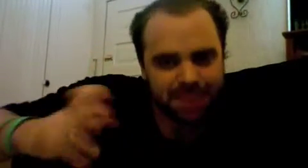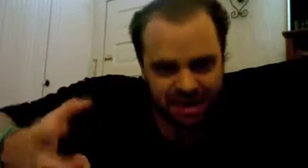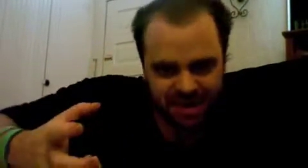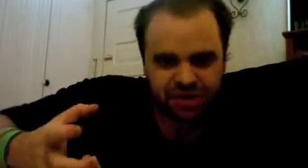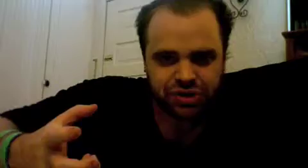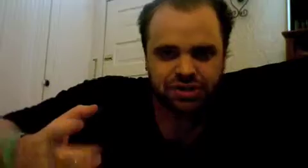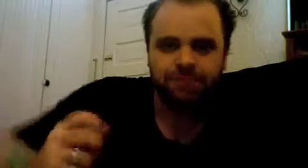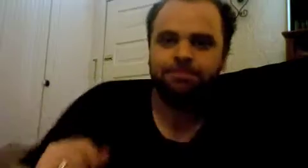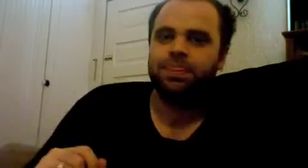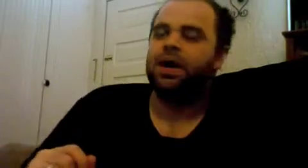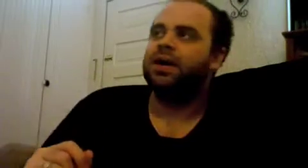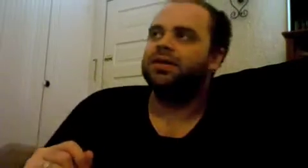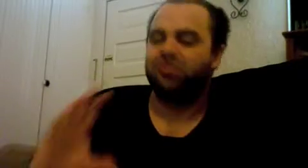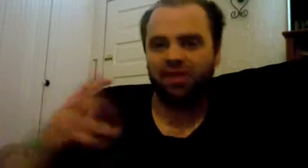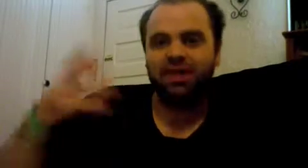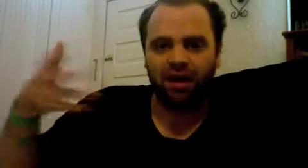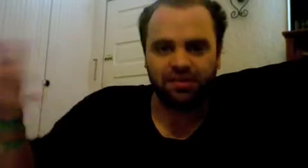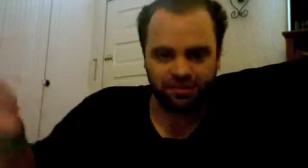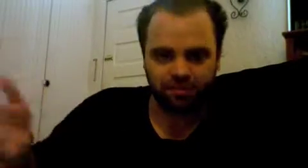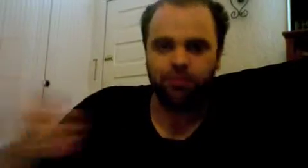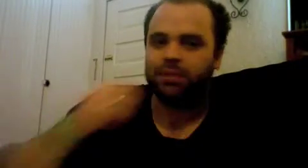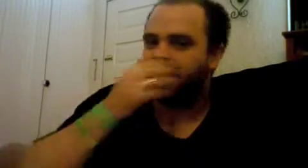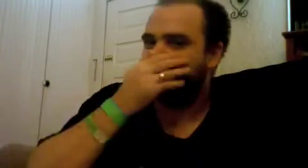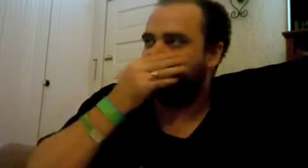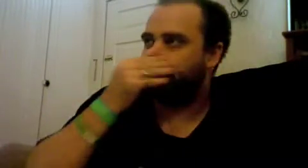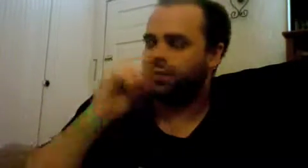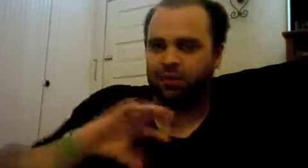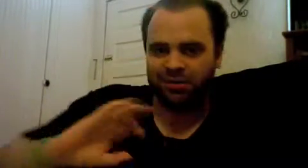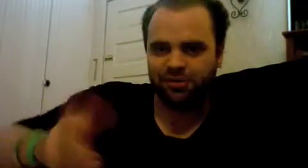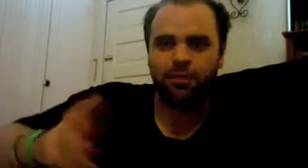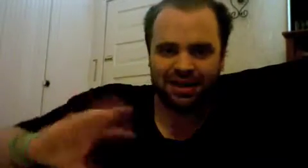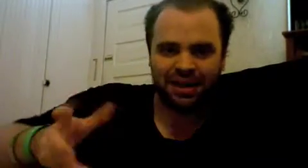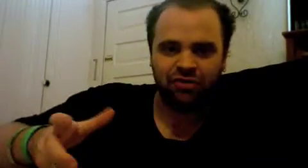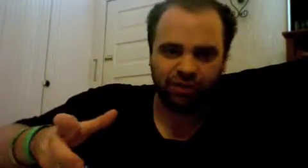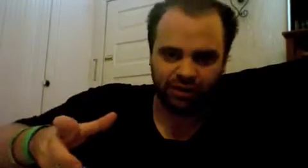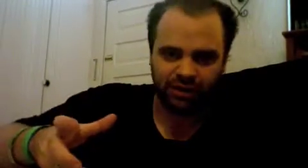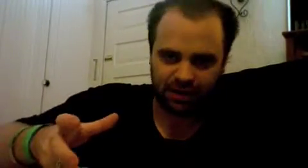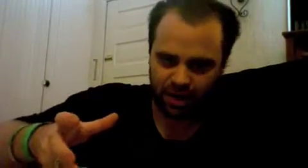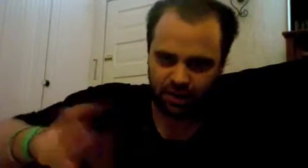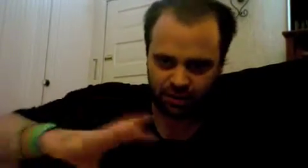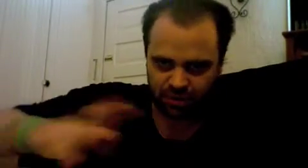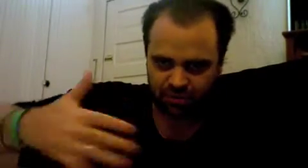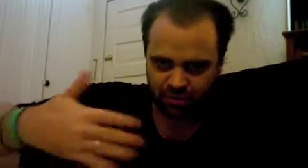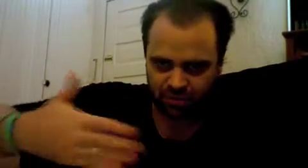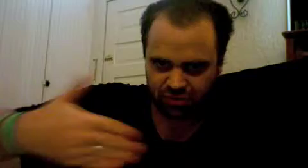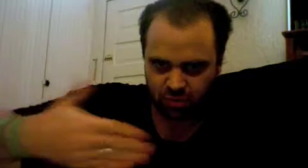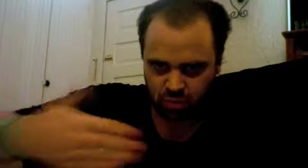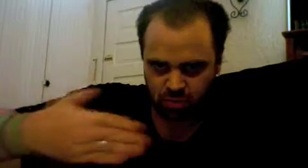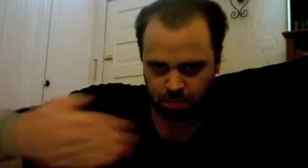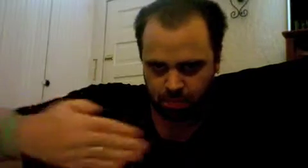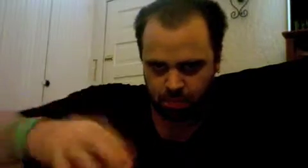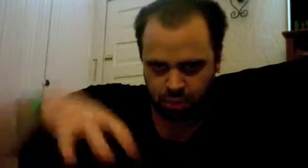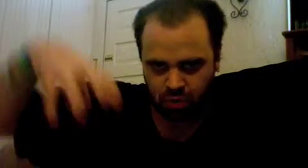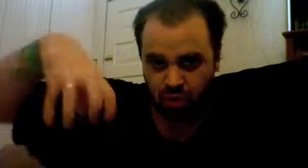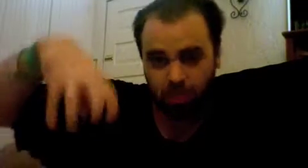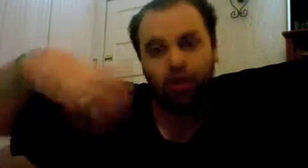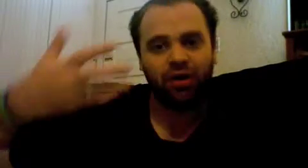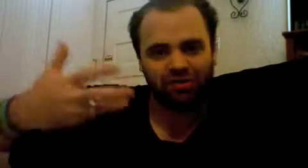mediation to say that God is simple means that there is no mediation in God there is there is no there are no parts